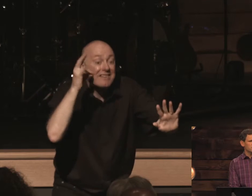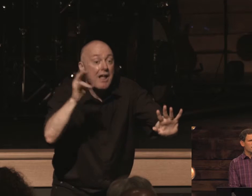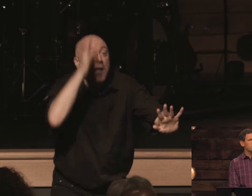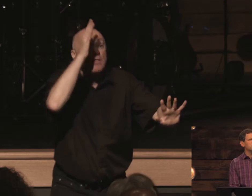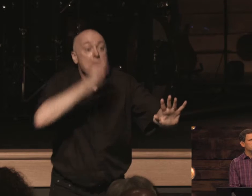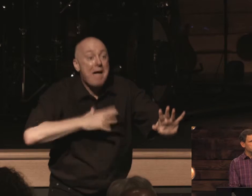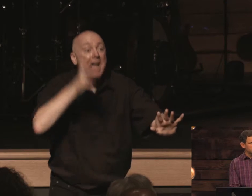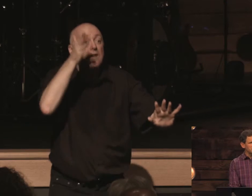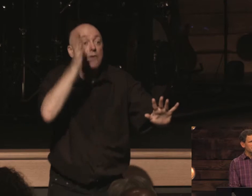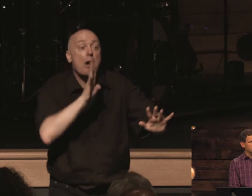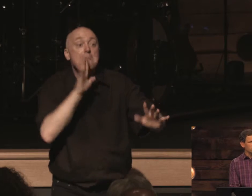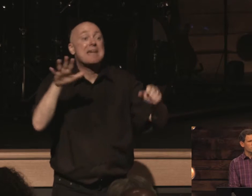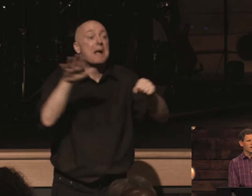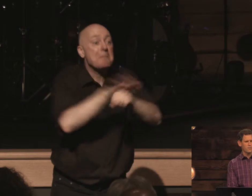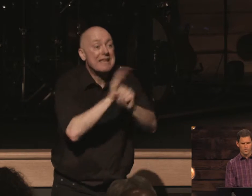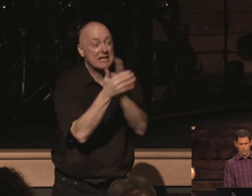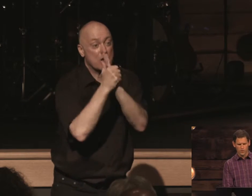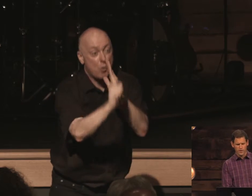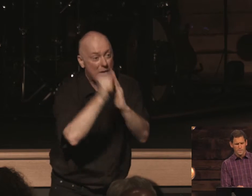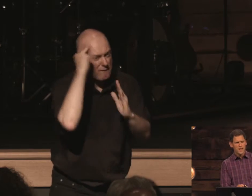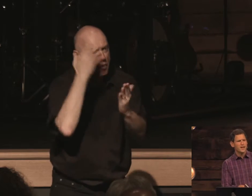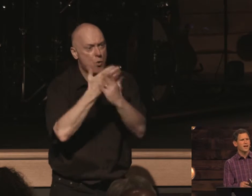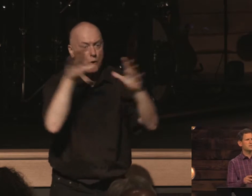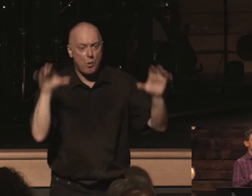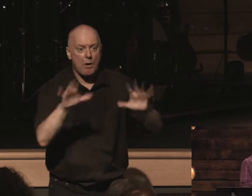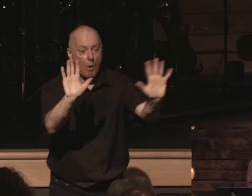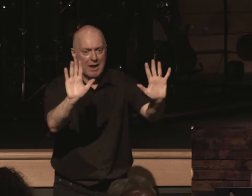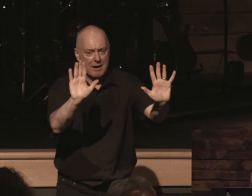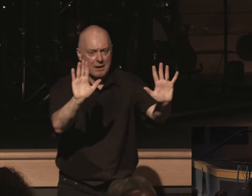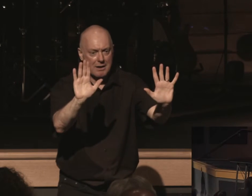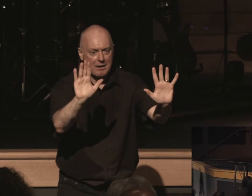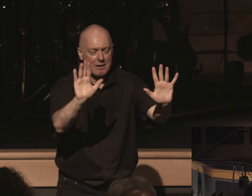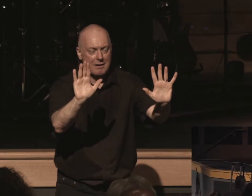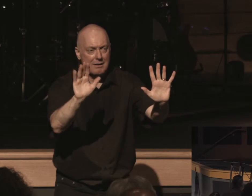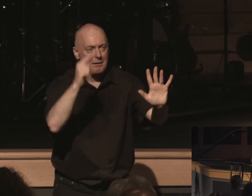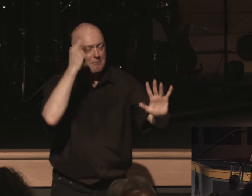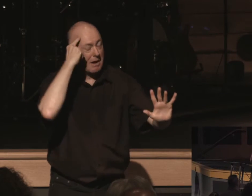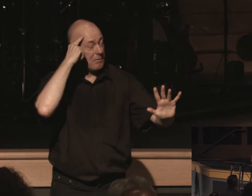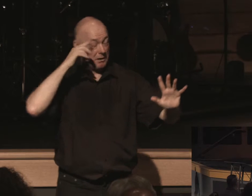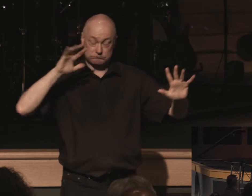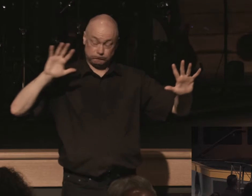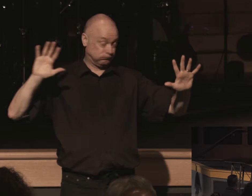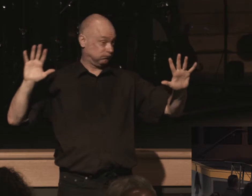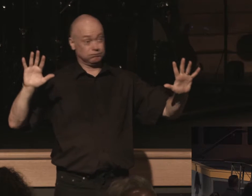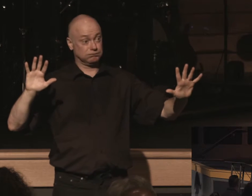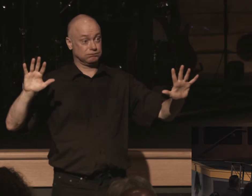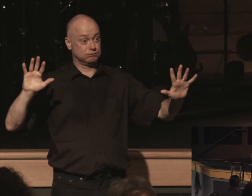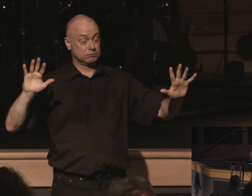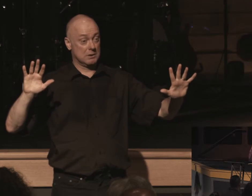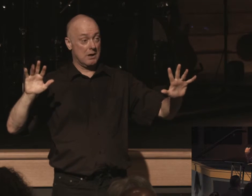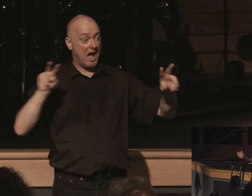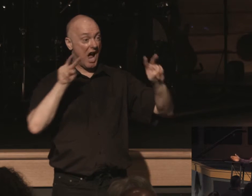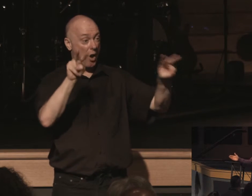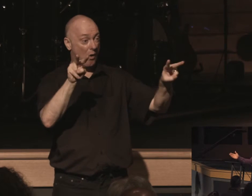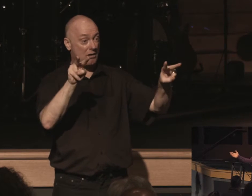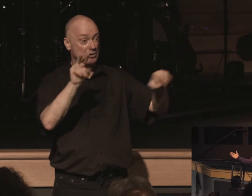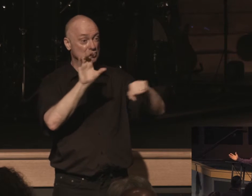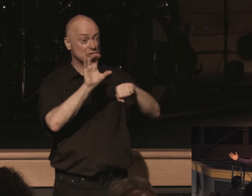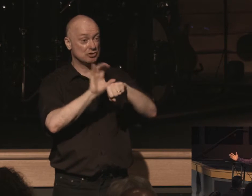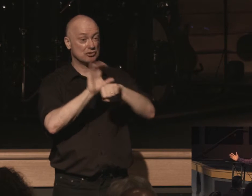of god may be complete and equipped for every good work can i just say this it boggles my mind as i look across the landscape of the church i'm just like what's the problem